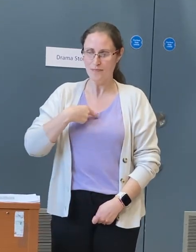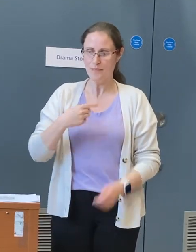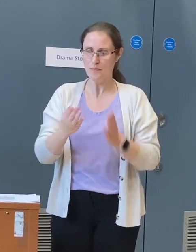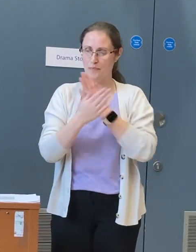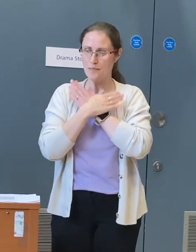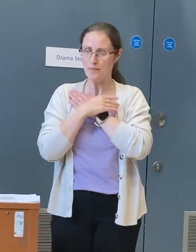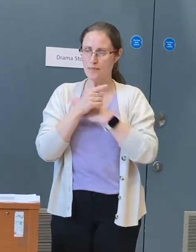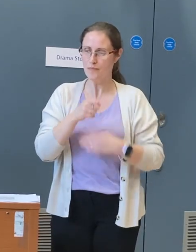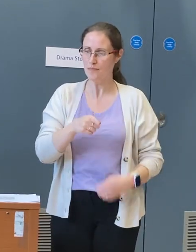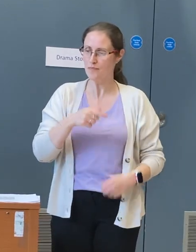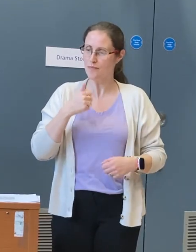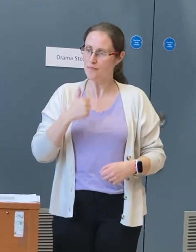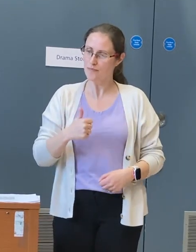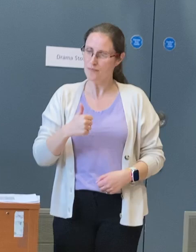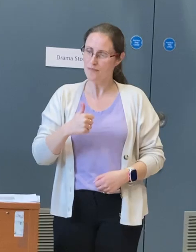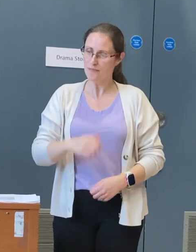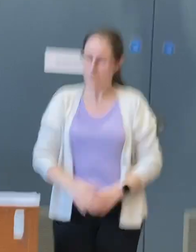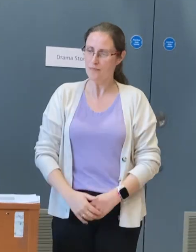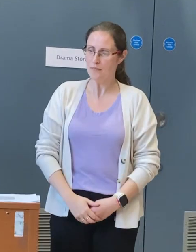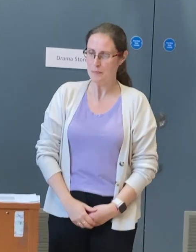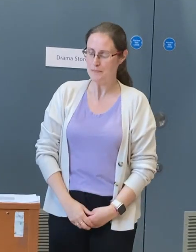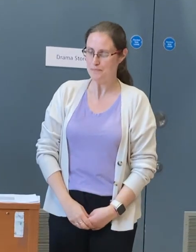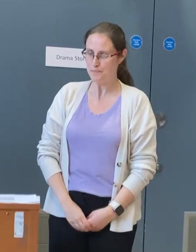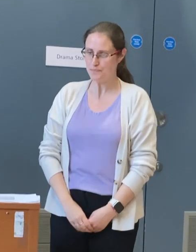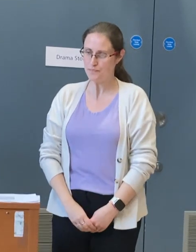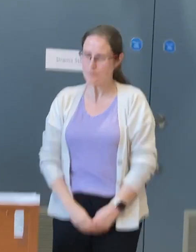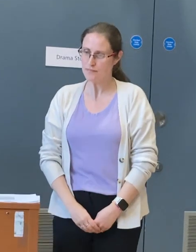no I won't do that.